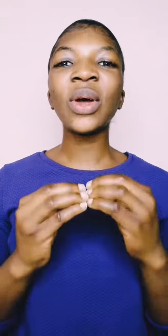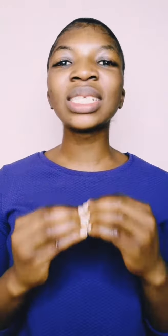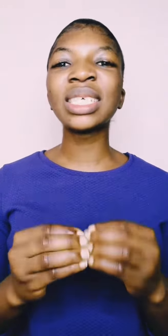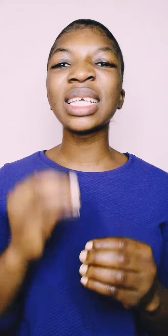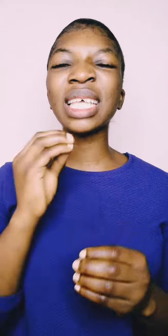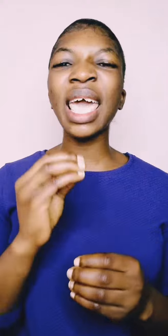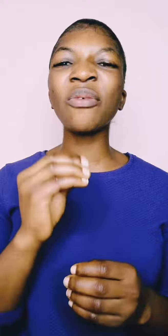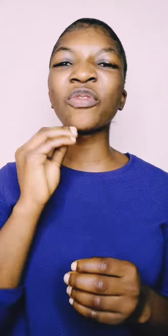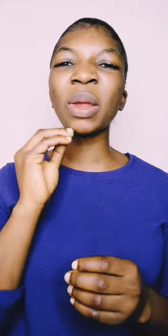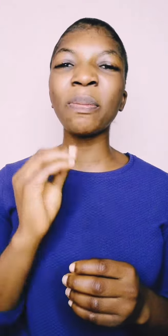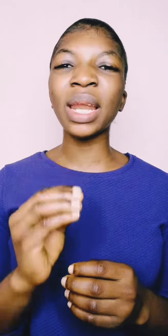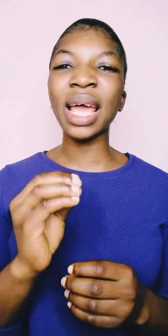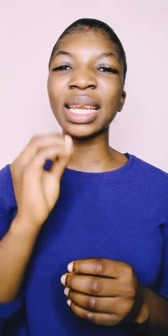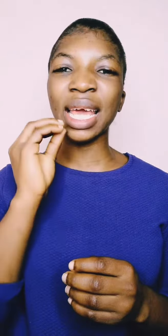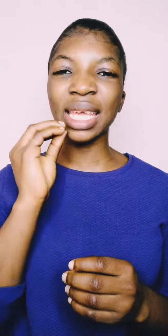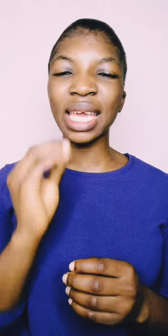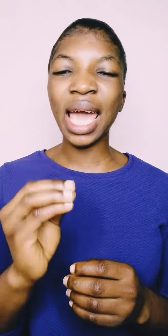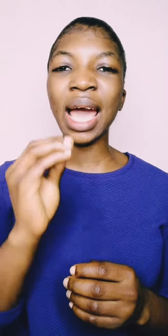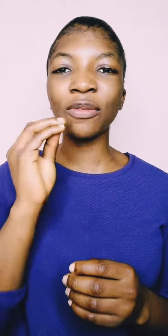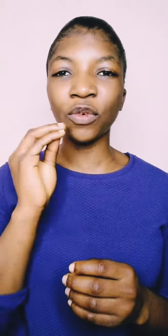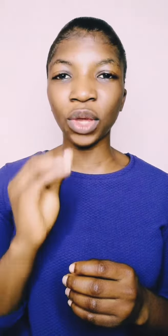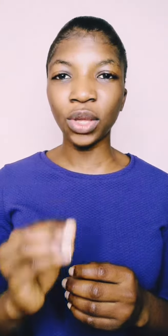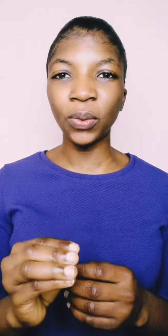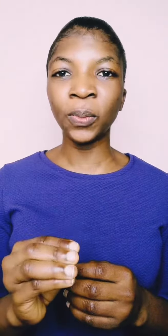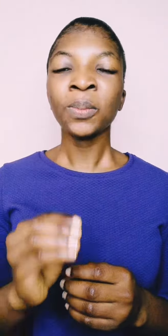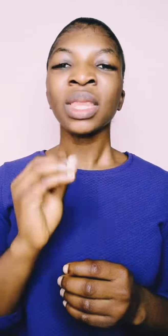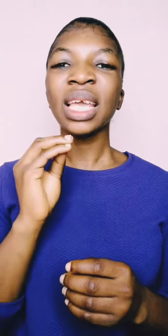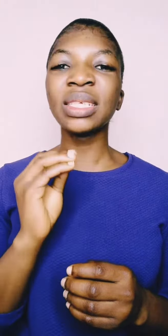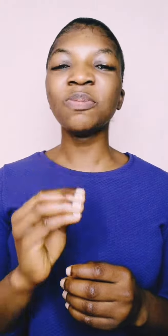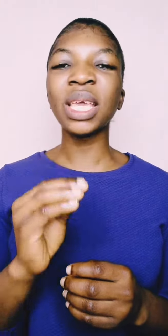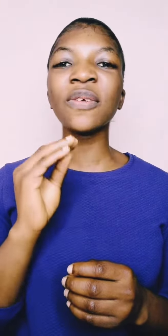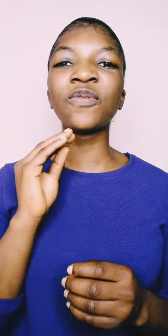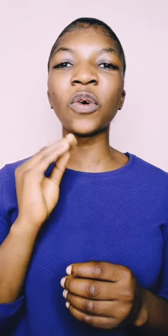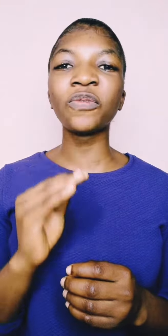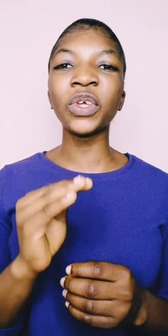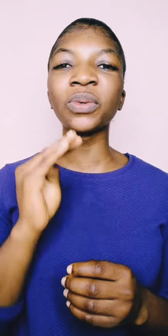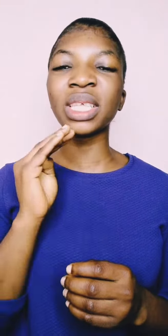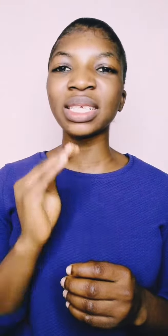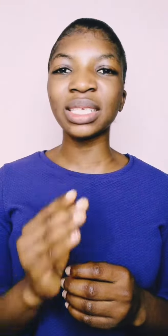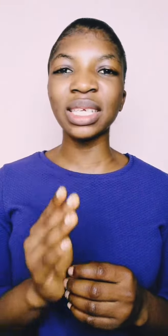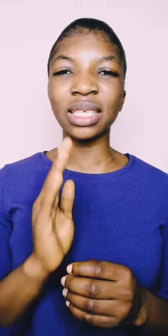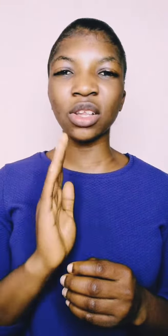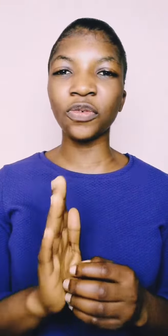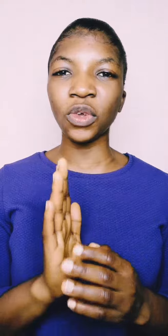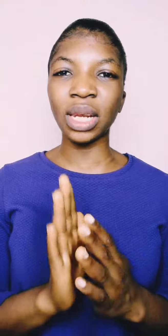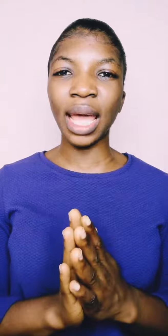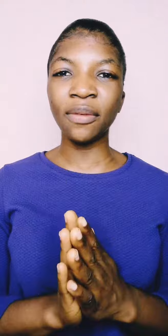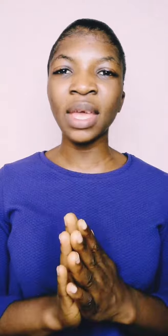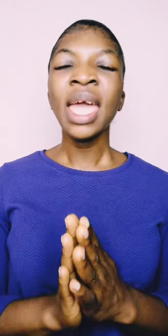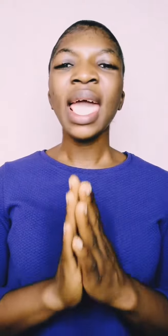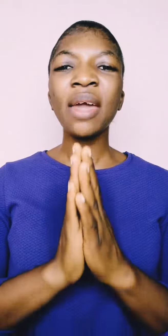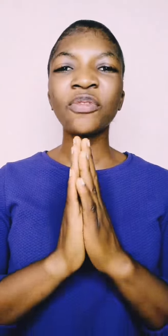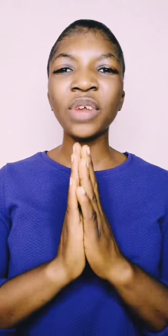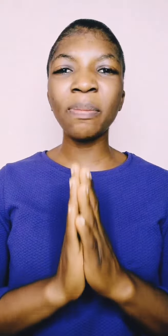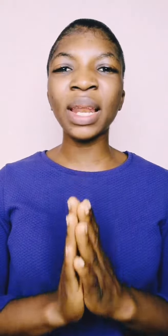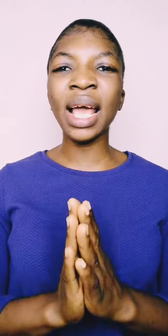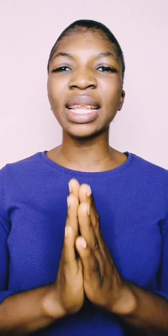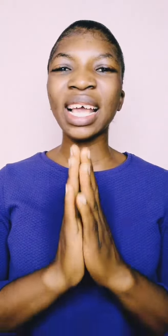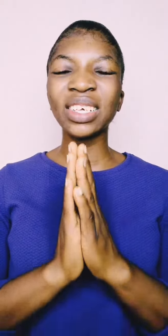Lord says, every plan that he had for you is being fulfilled this season of your life. Every plan that